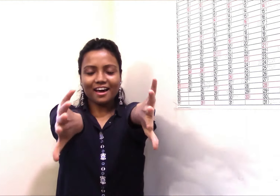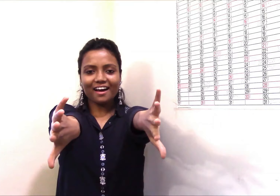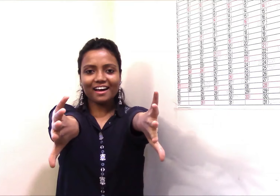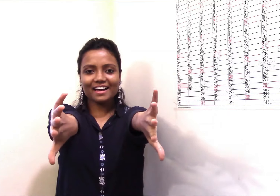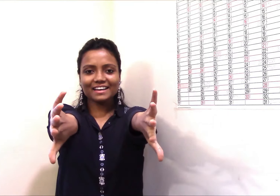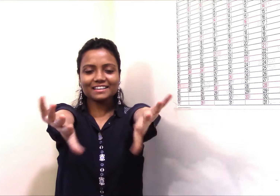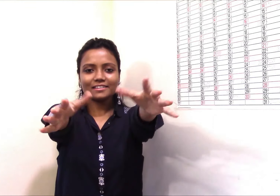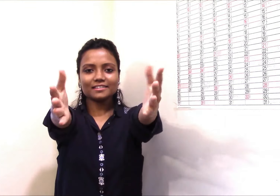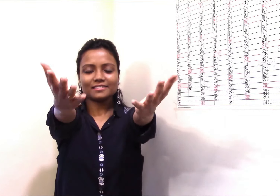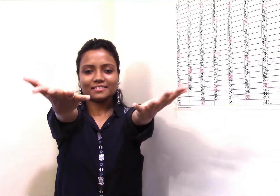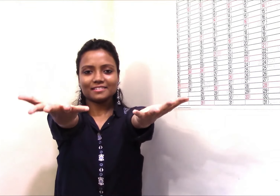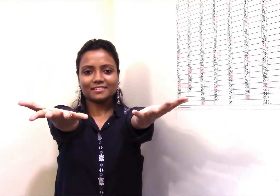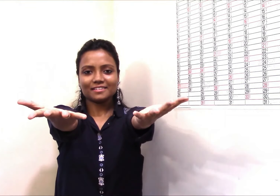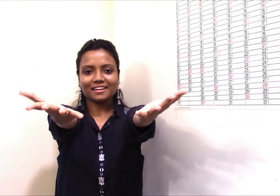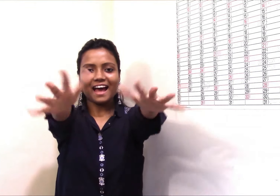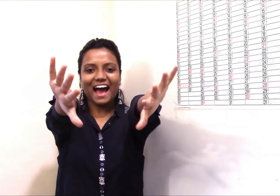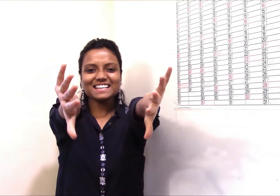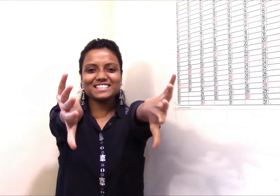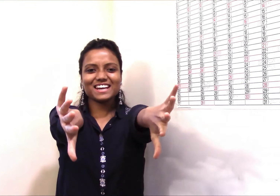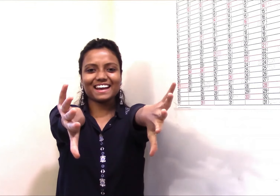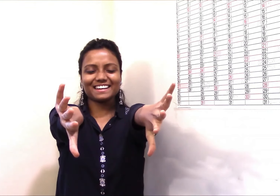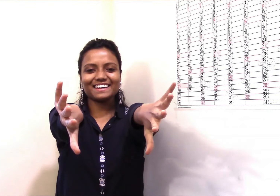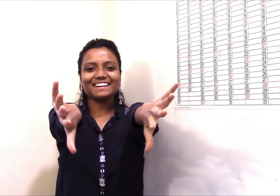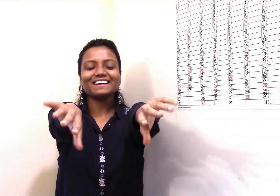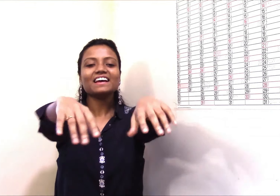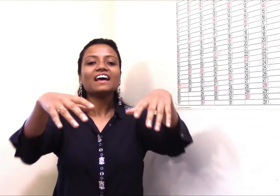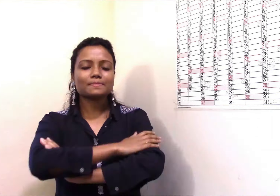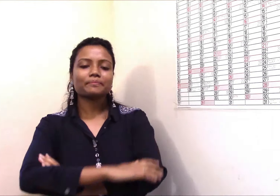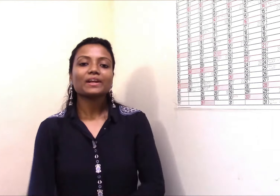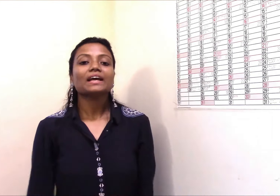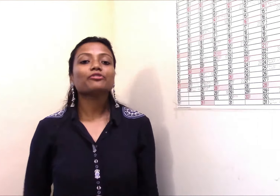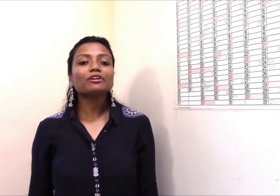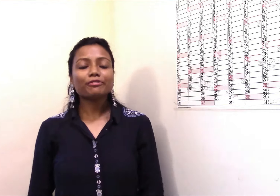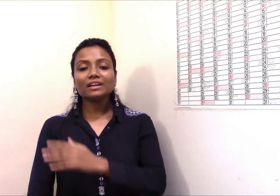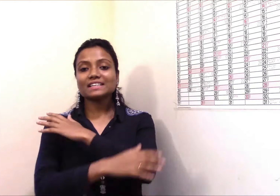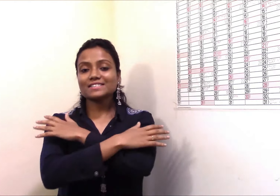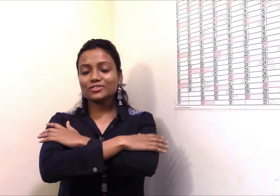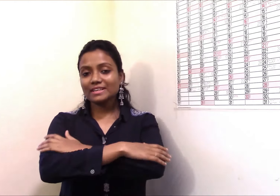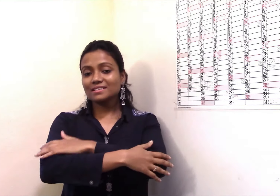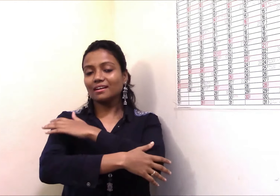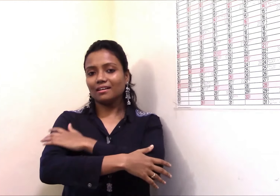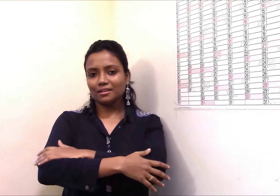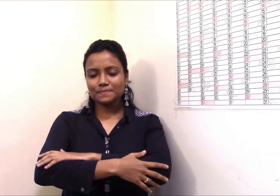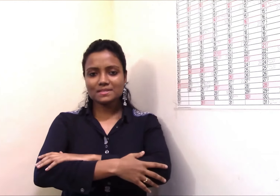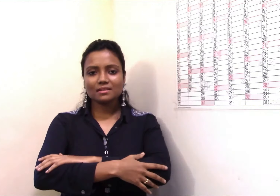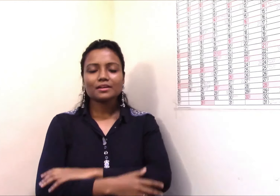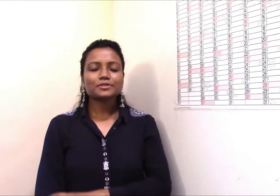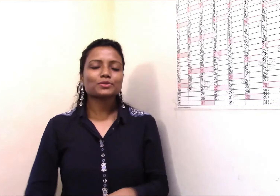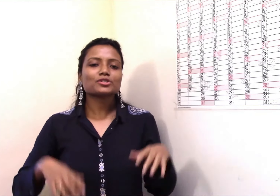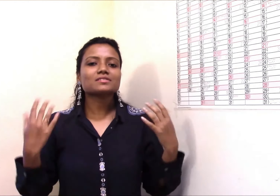nine, and ten. You will feel little strays in the arms. So just